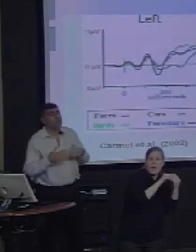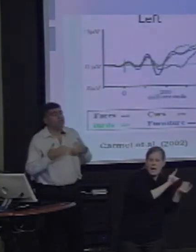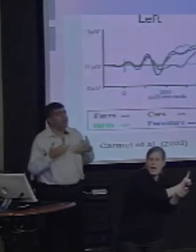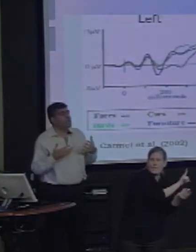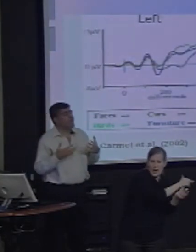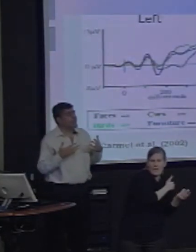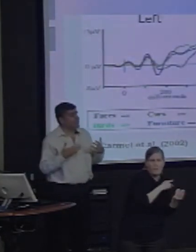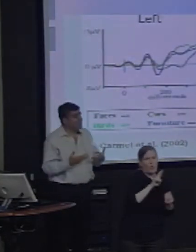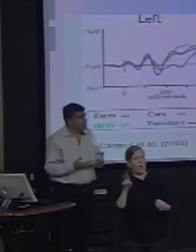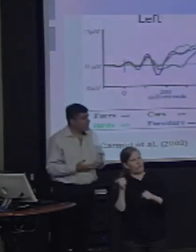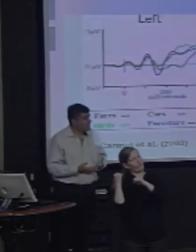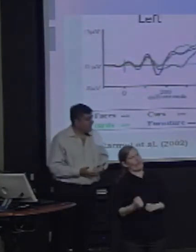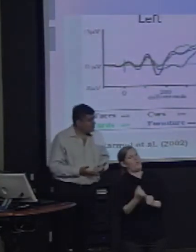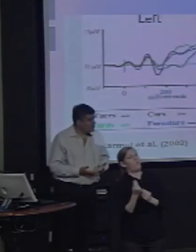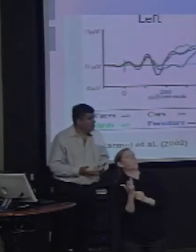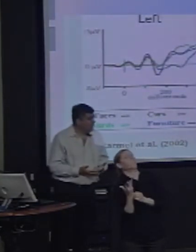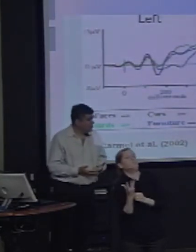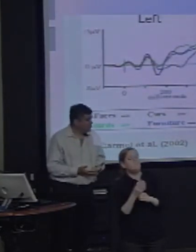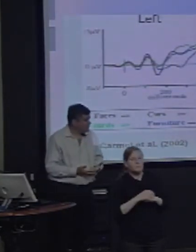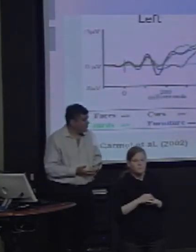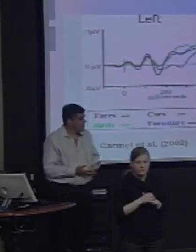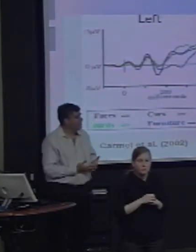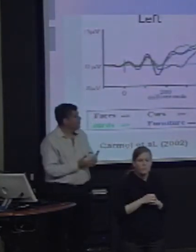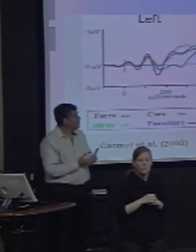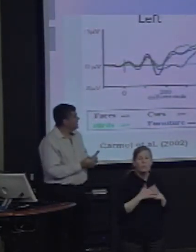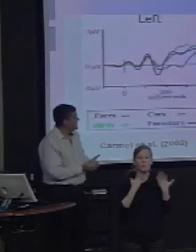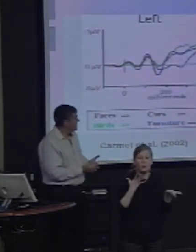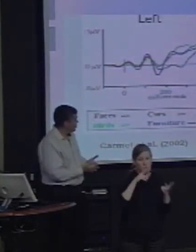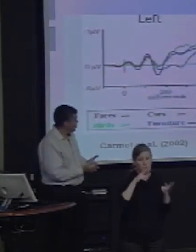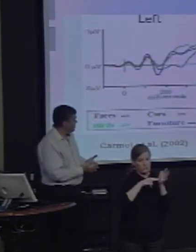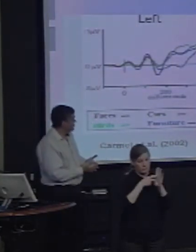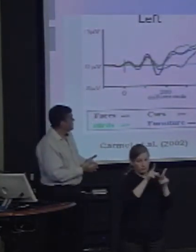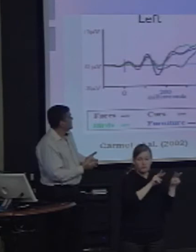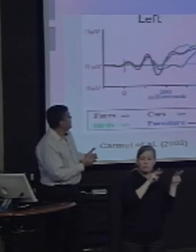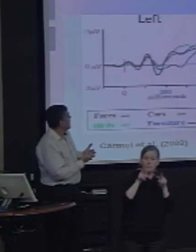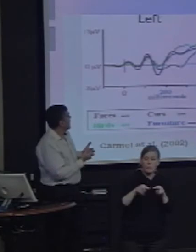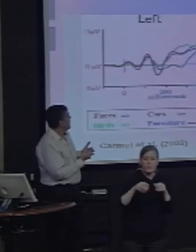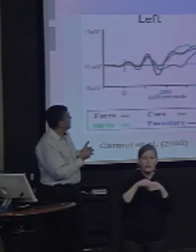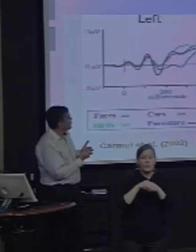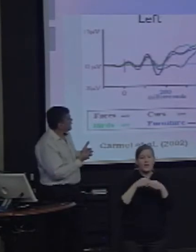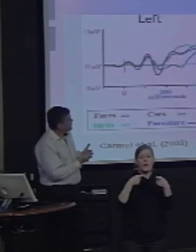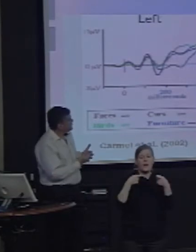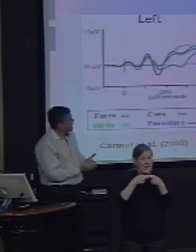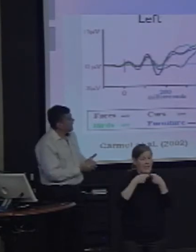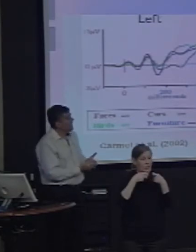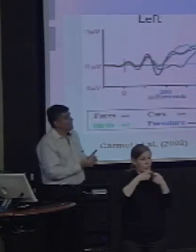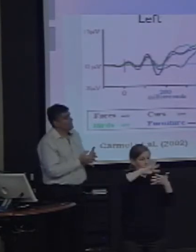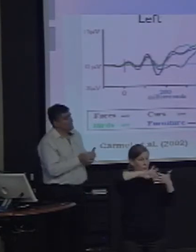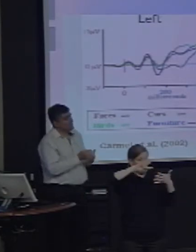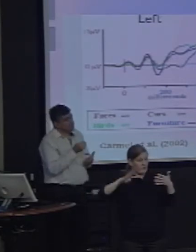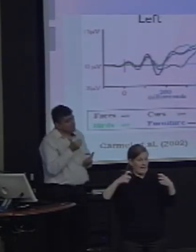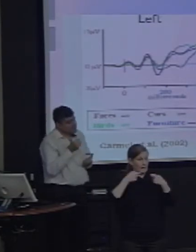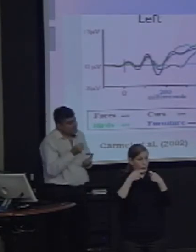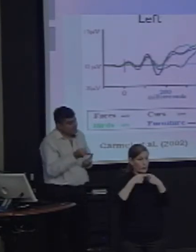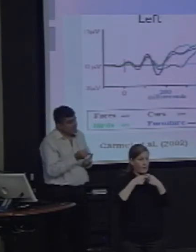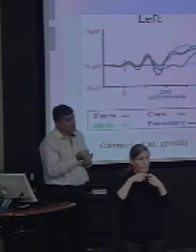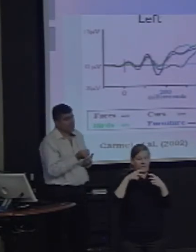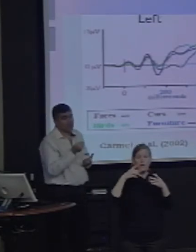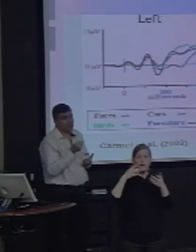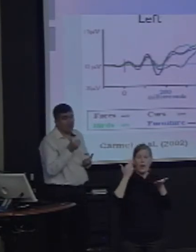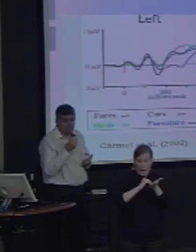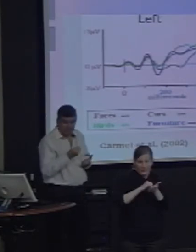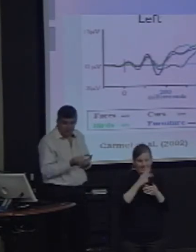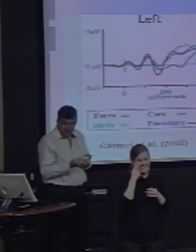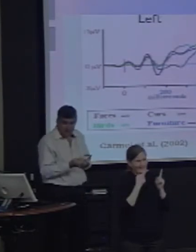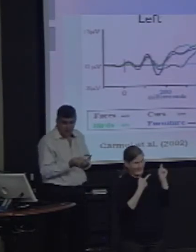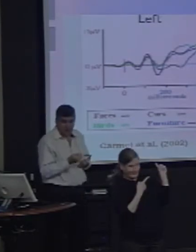If we look at electrophysiological measures, evoked potentials, we can find a particular signature